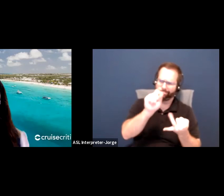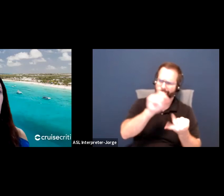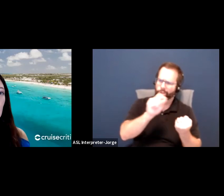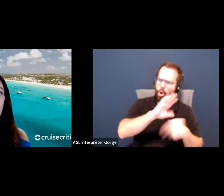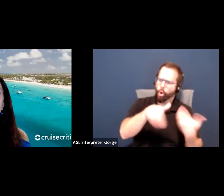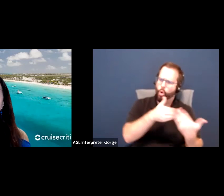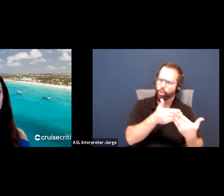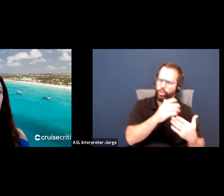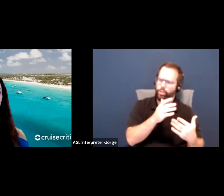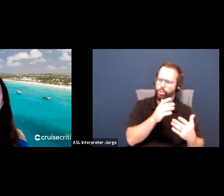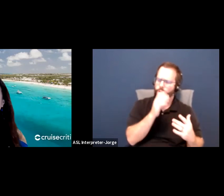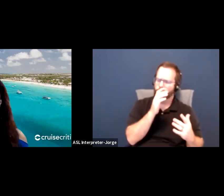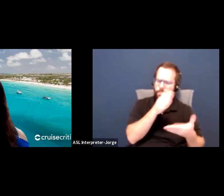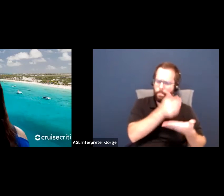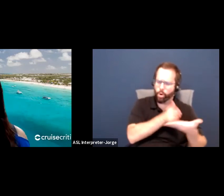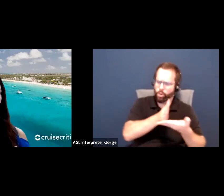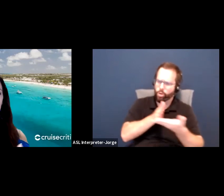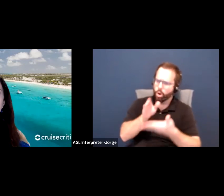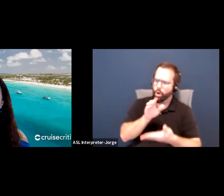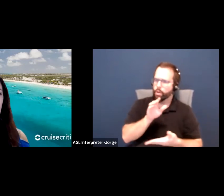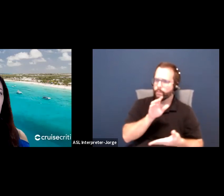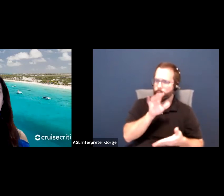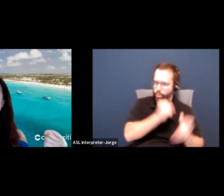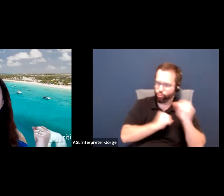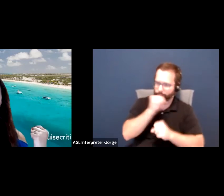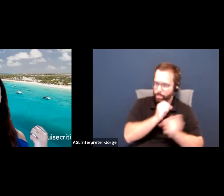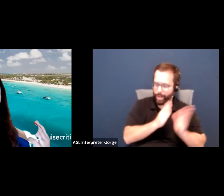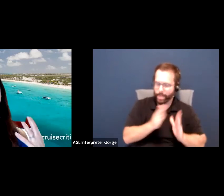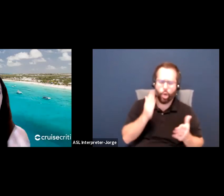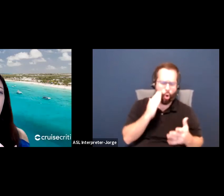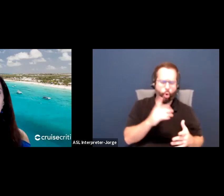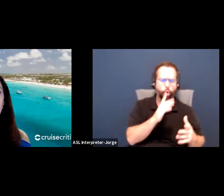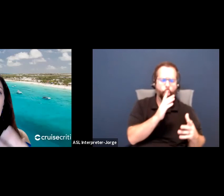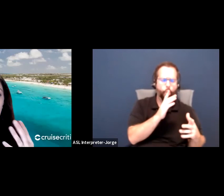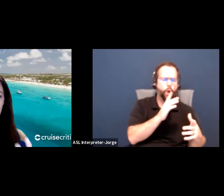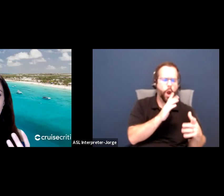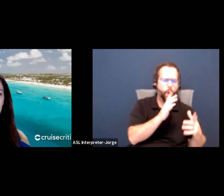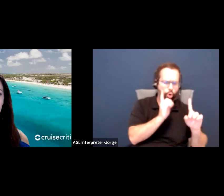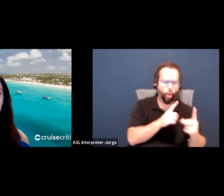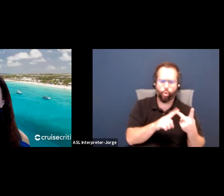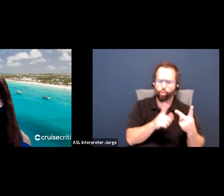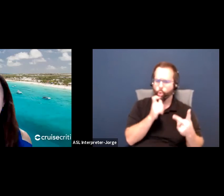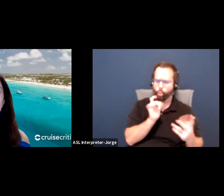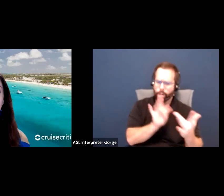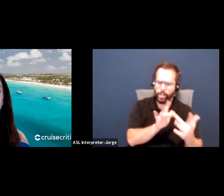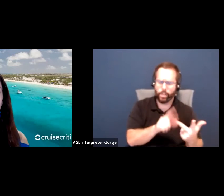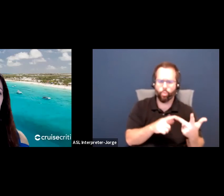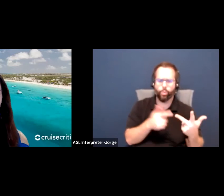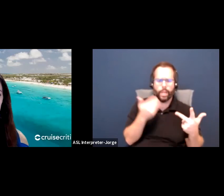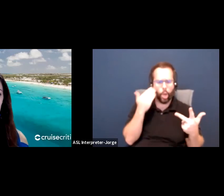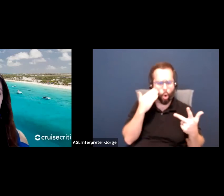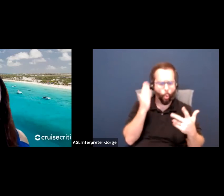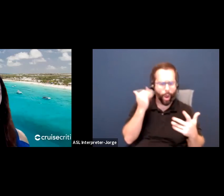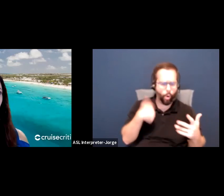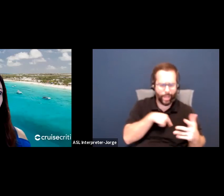We know what our goals are, who we're trying to reach, why we exist, and we're all excited about this. We know we have the resources